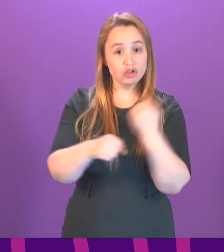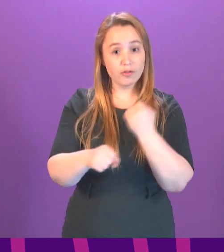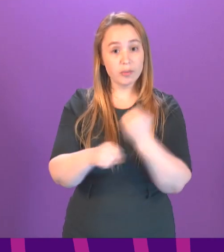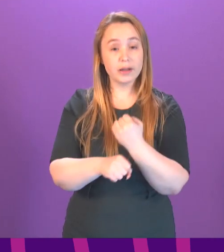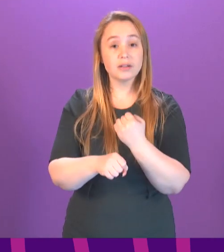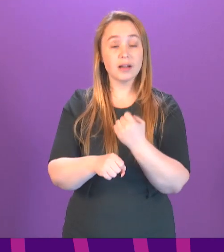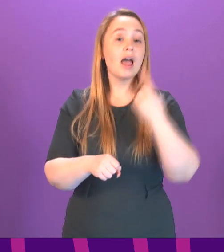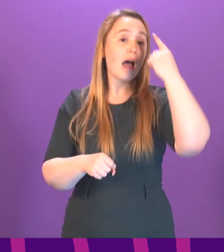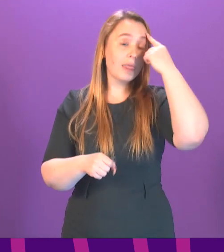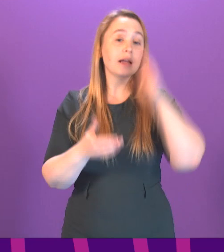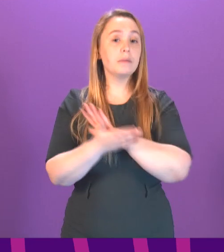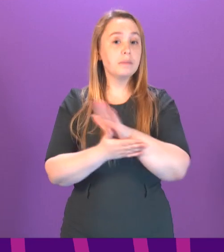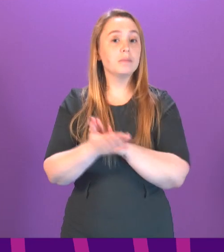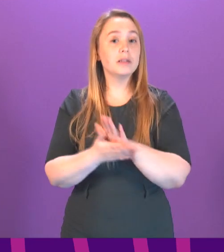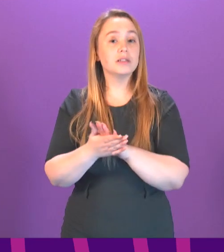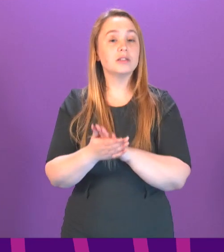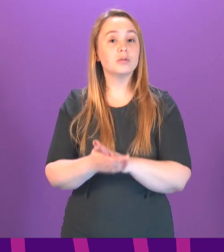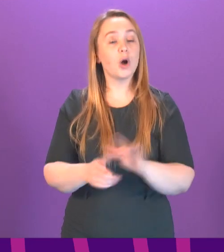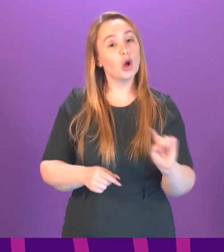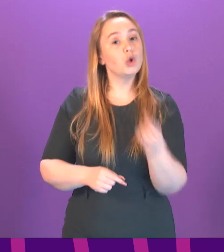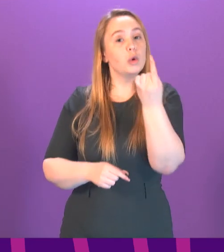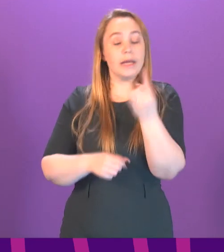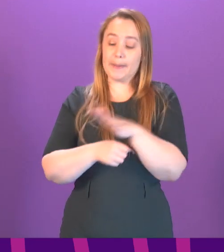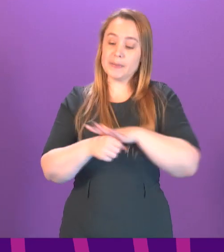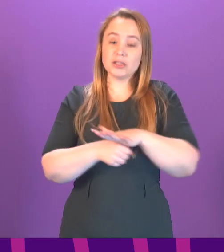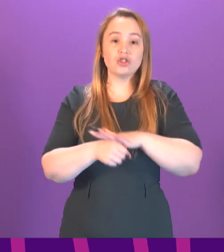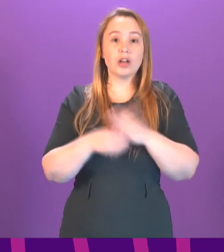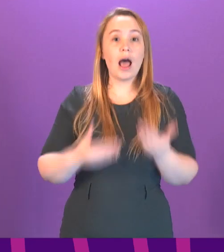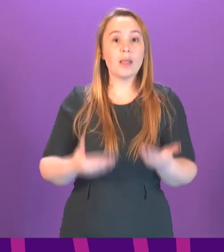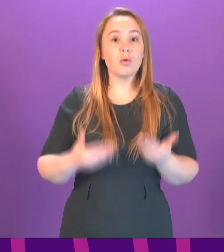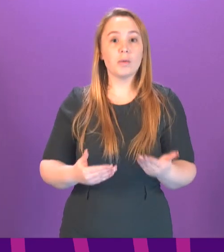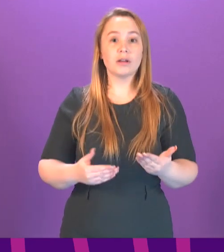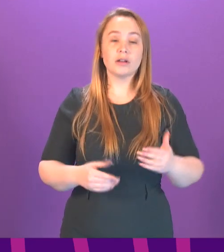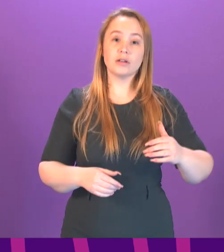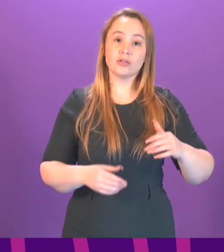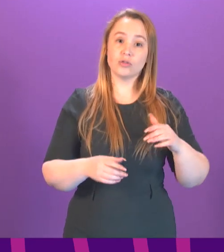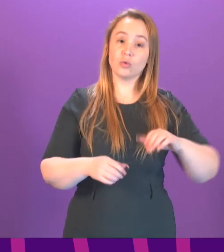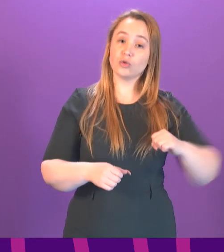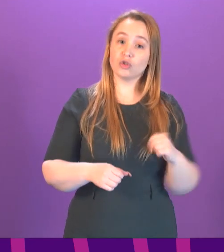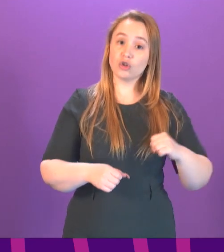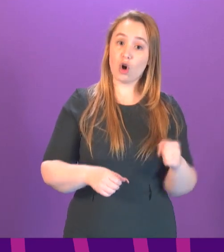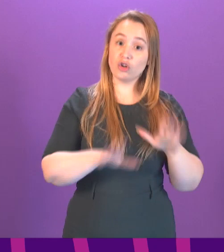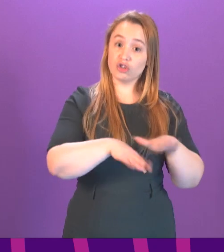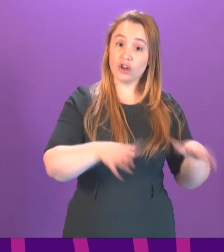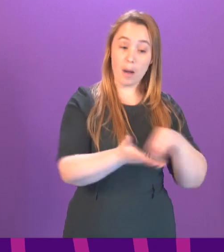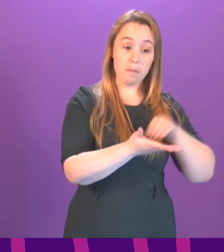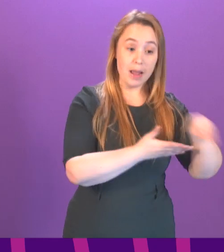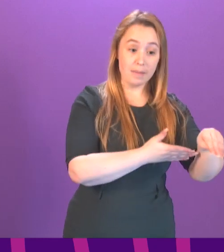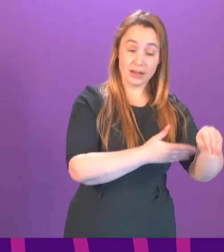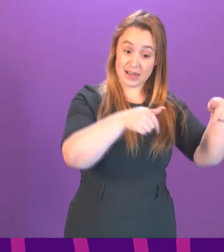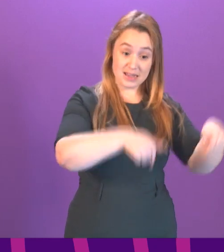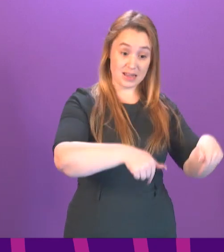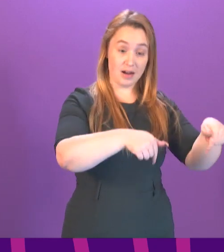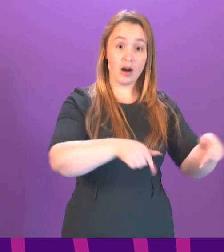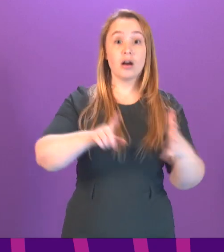about, I think puts us in a unique position in terms of the UK. The Scottish child payment, for example, doesn't exist in any other UK